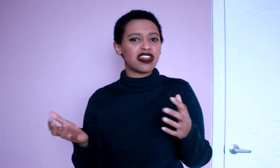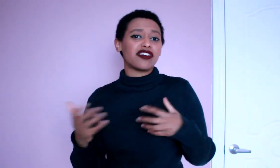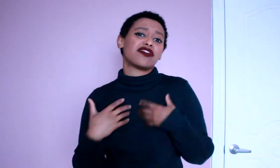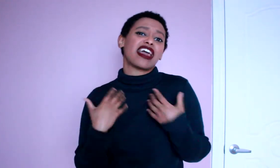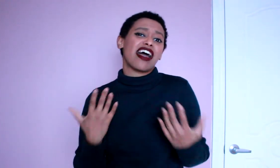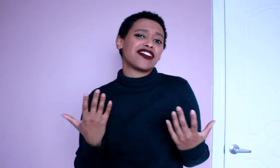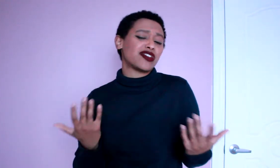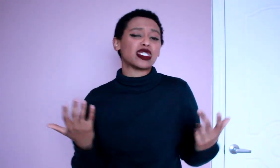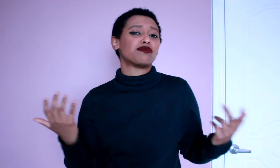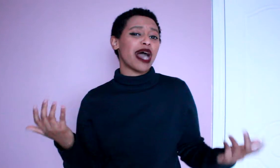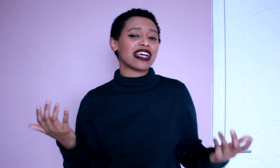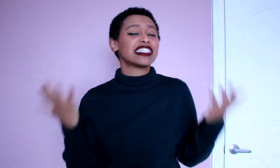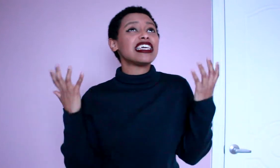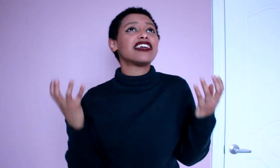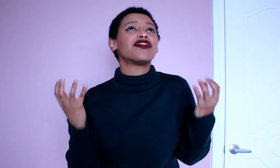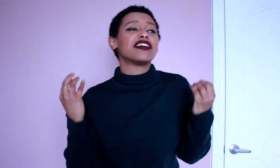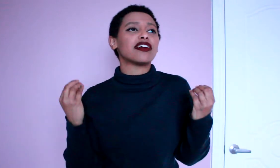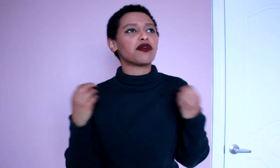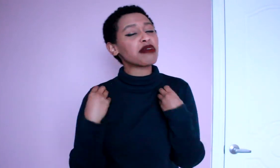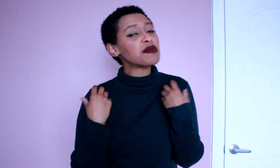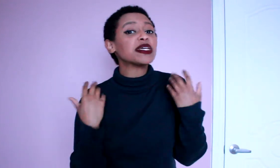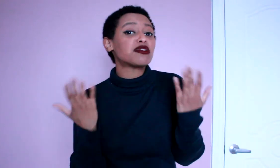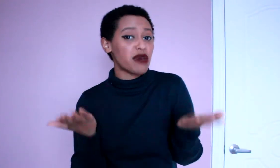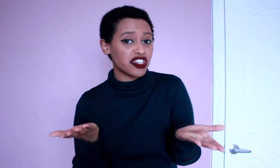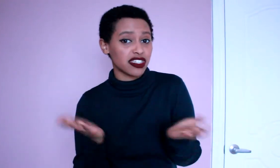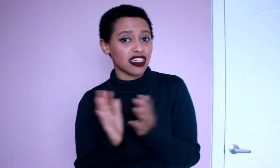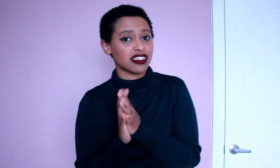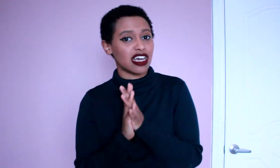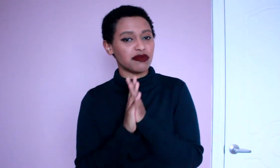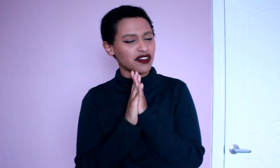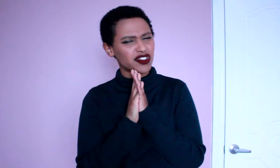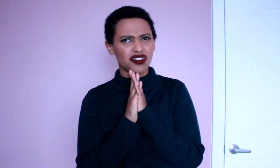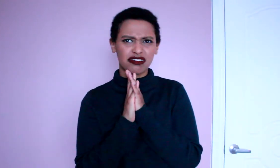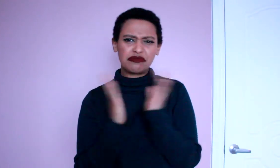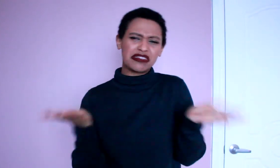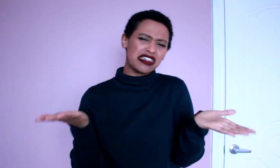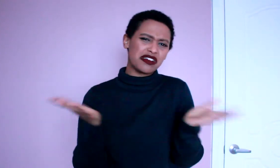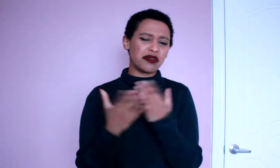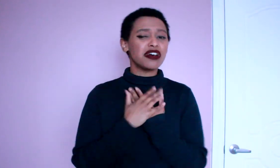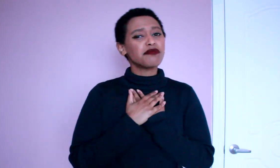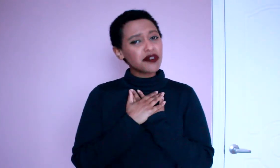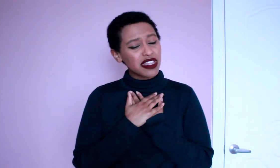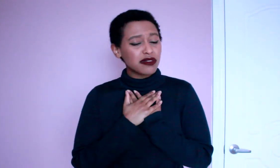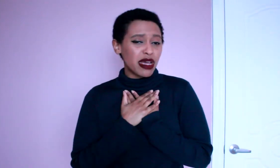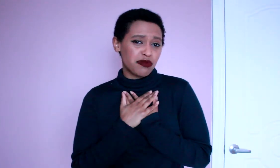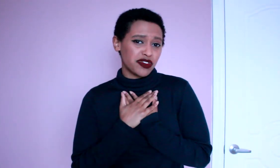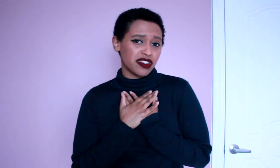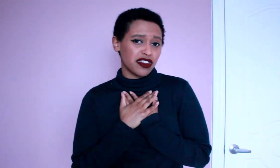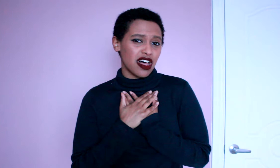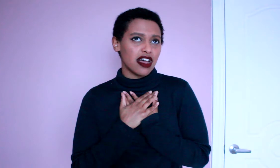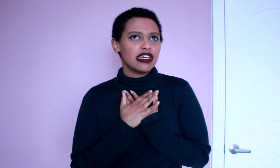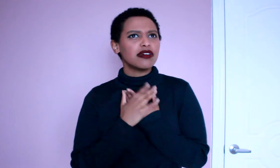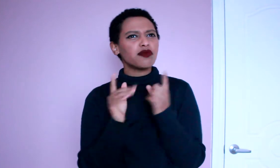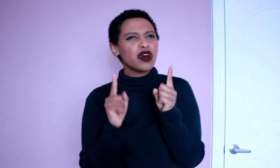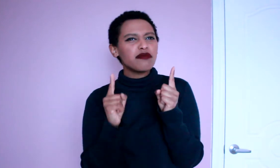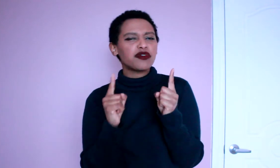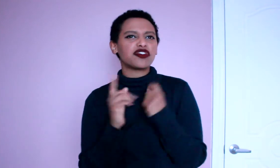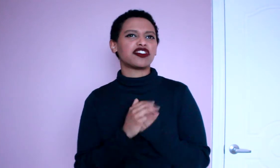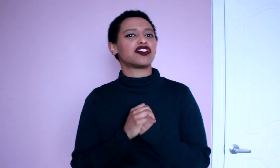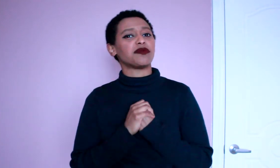another and they have each other's backs even or maybe especially in times of struggle I don't know that's my personal one personal issue